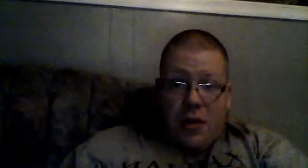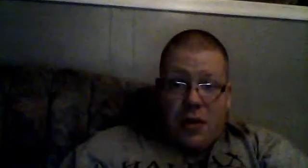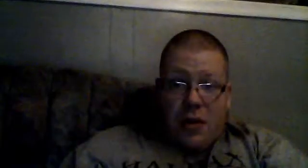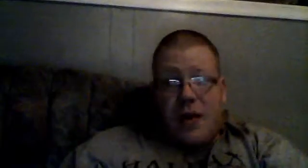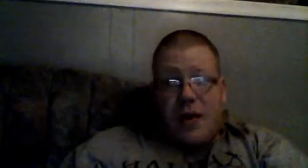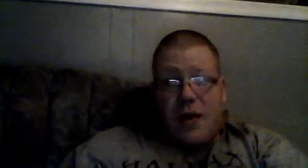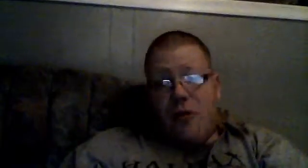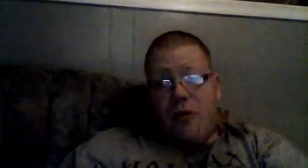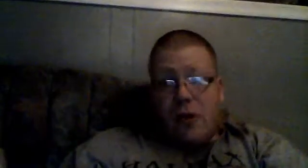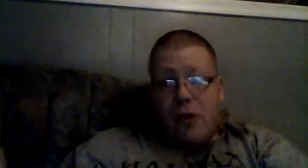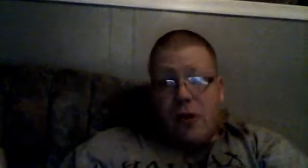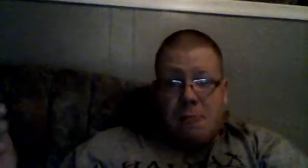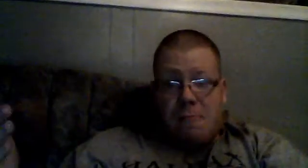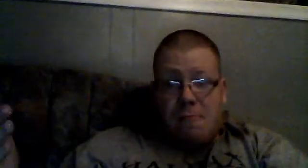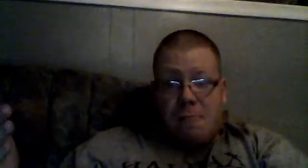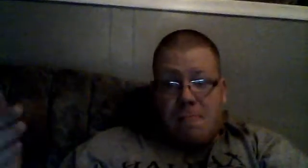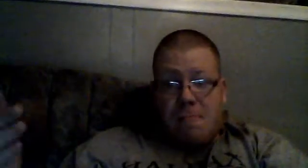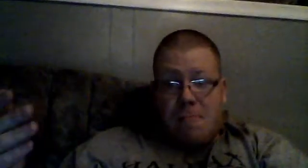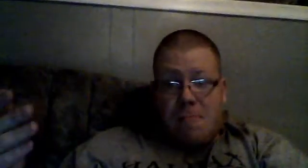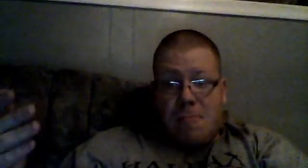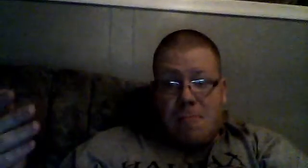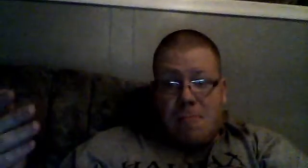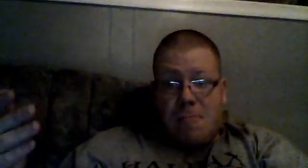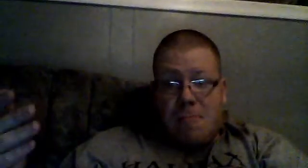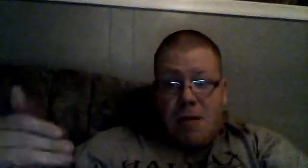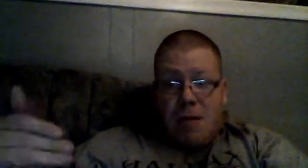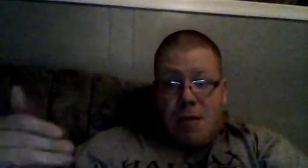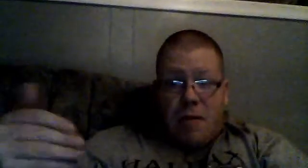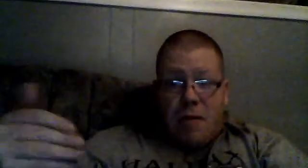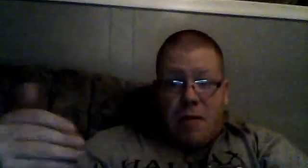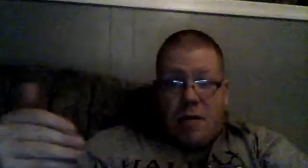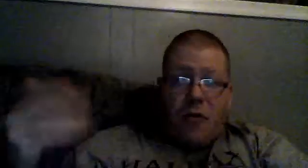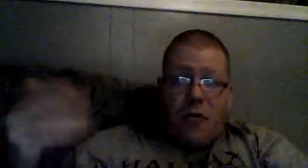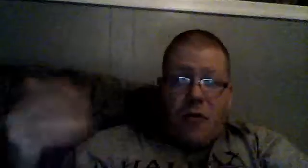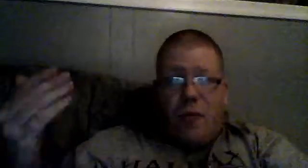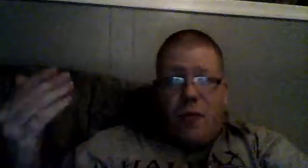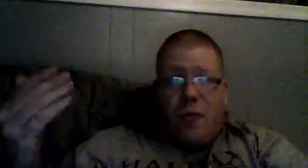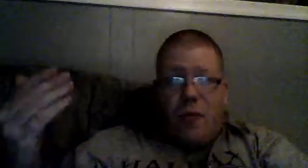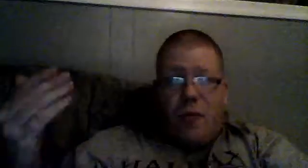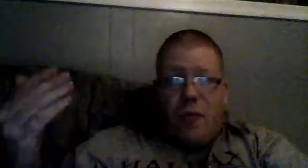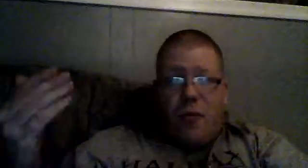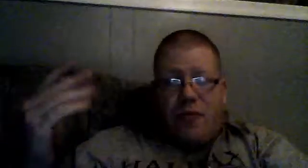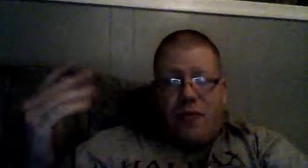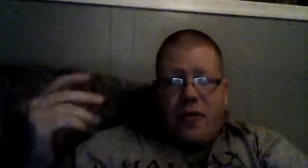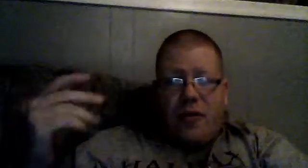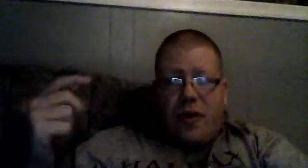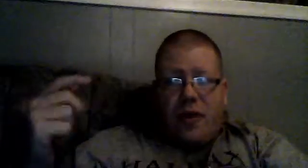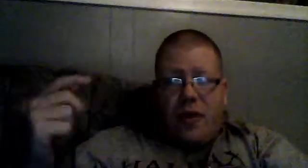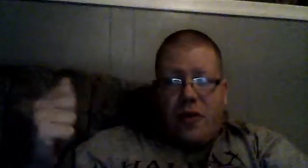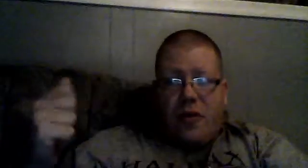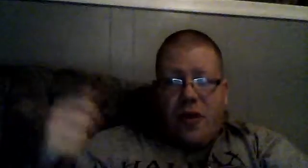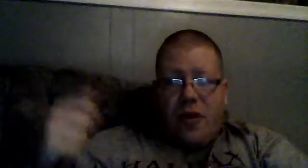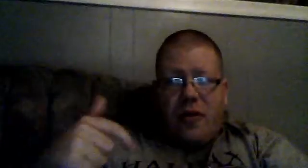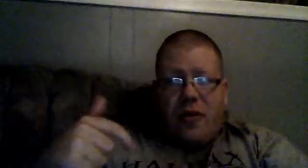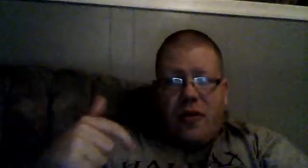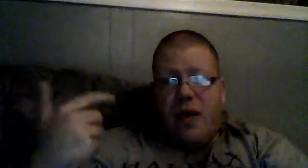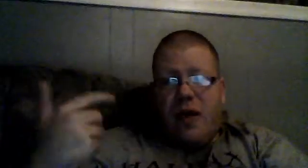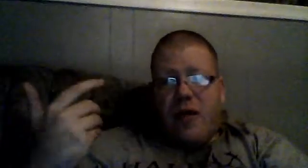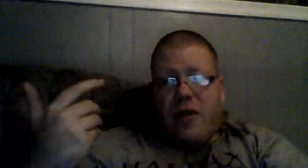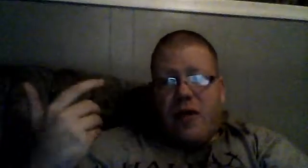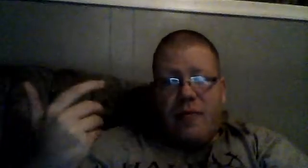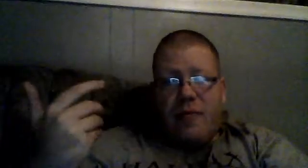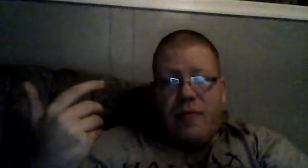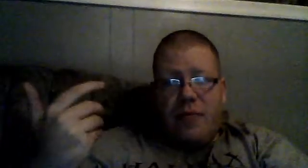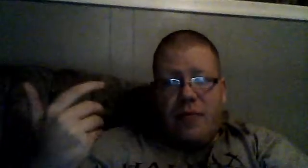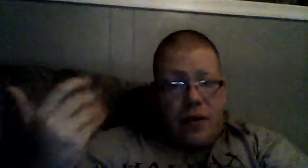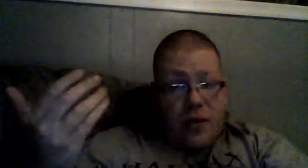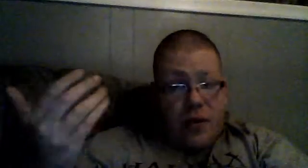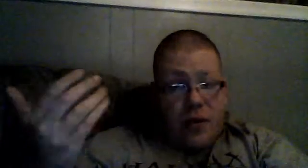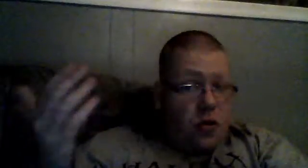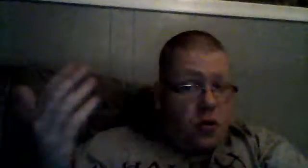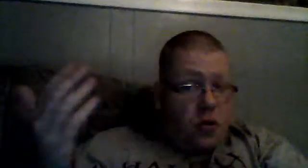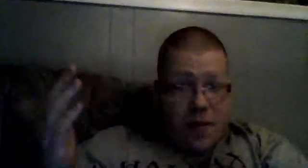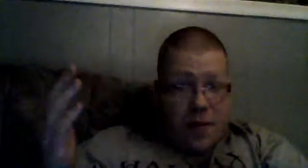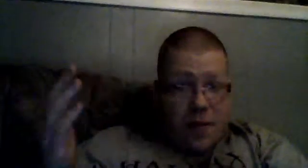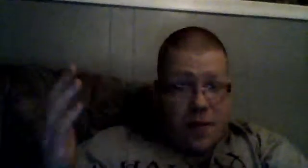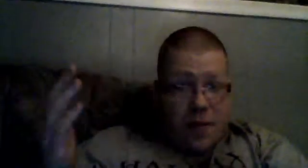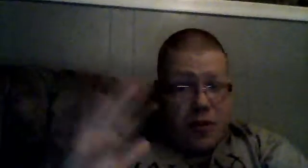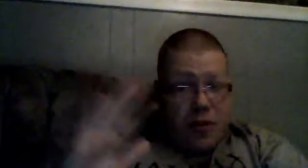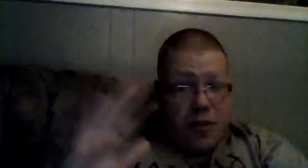except for, the father, the the, the lawyer to, of, OJ Simpsons, which is,